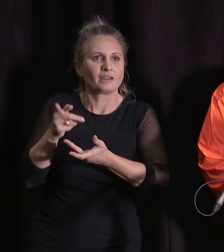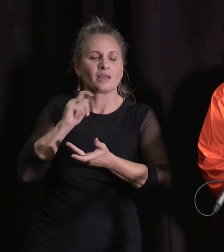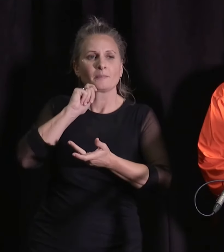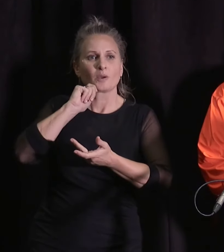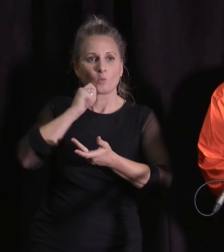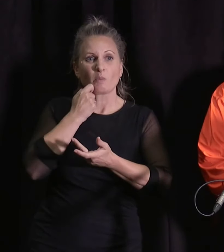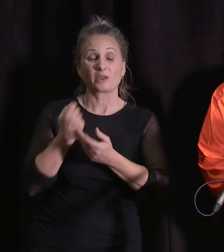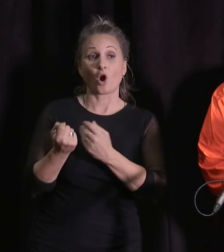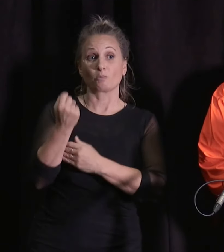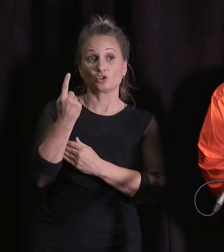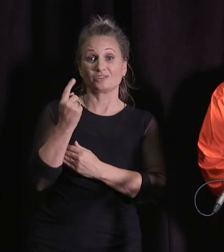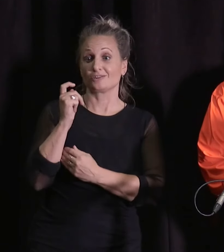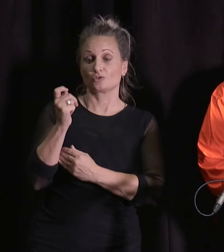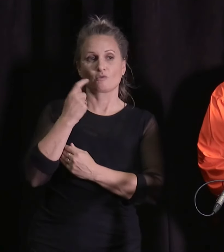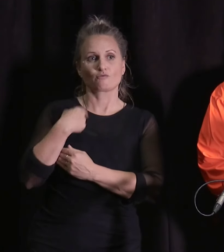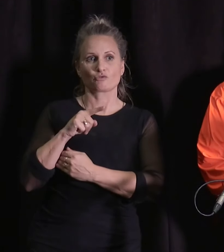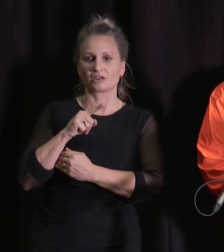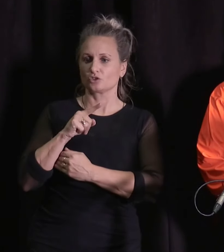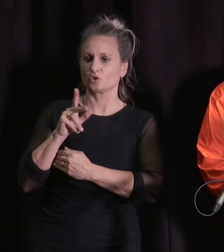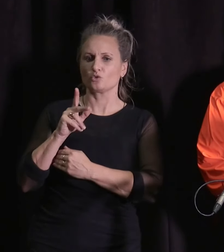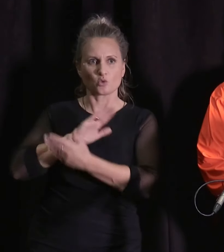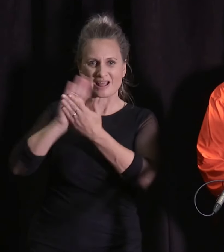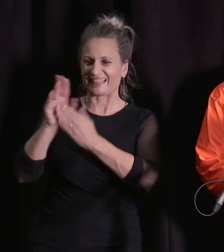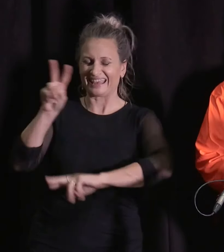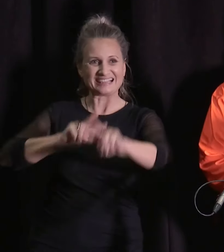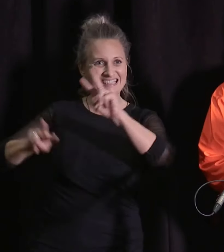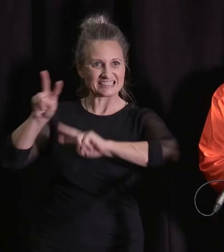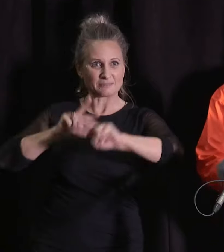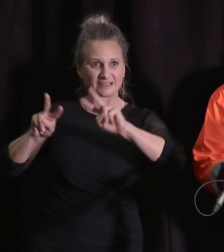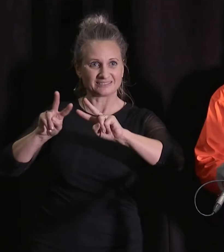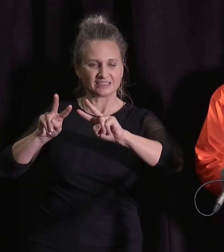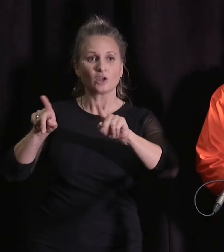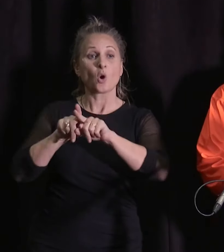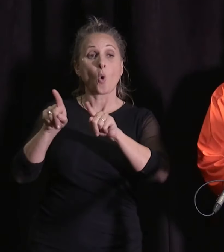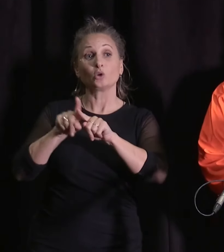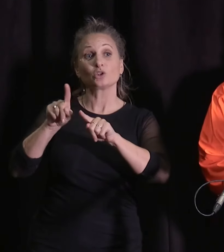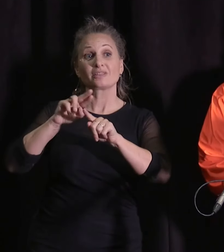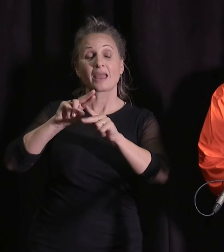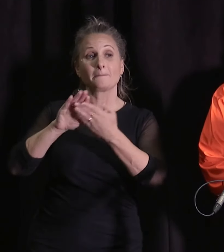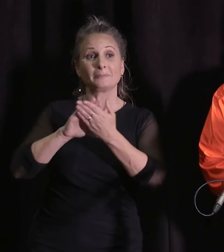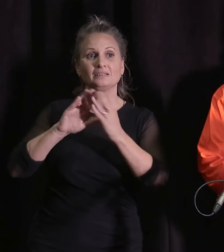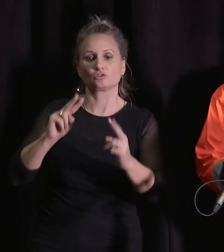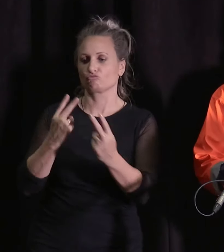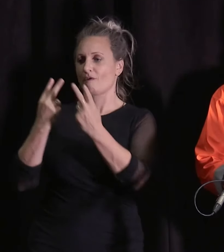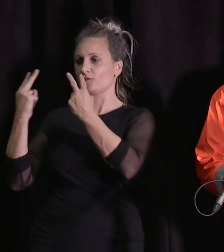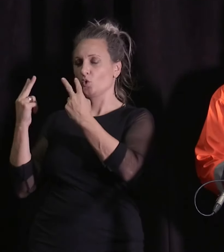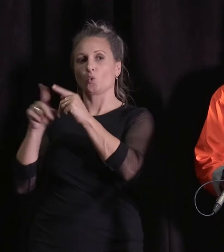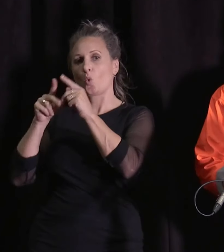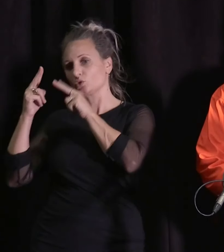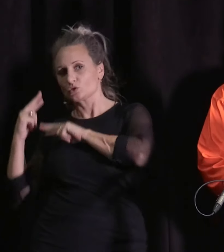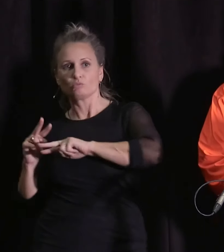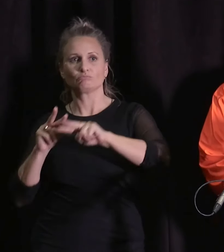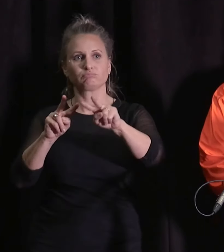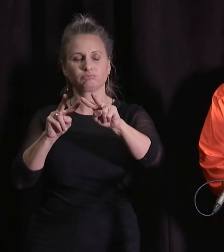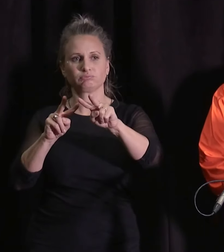I think for us to have a good look at that and and that will include looking backwards as well as looking forwards. Right at the moment I think we just need to get get